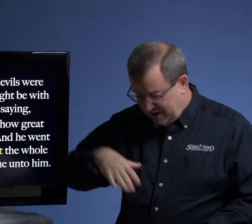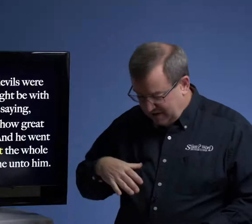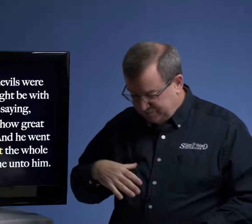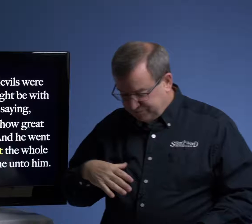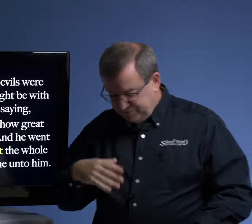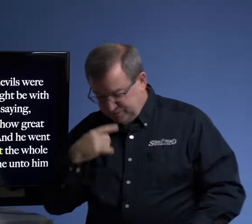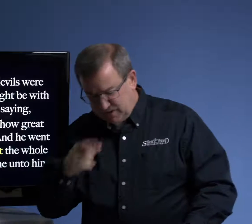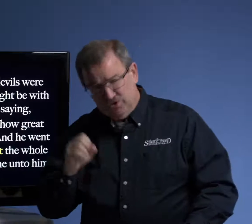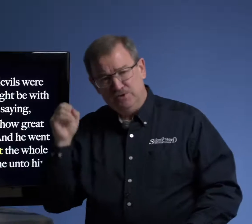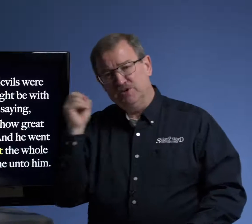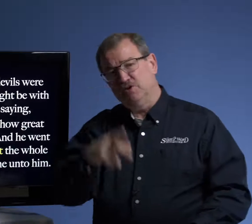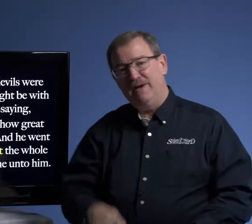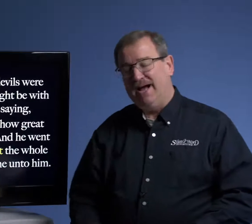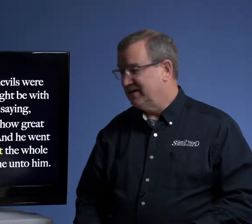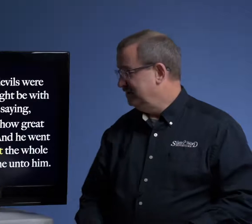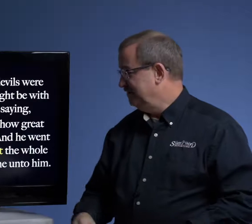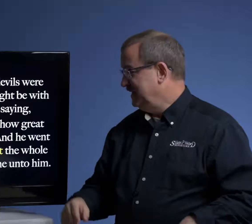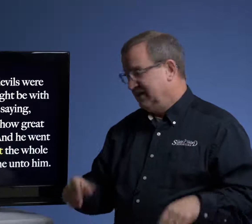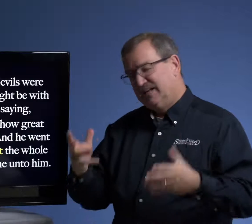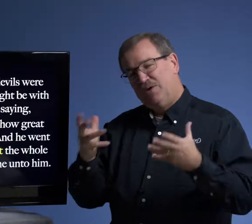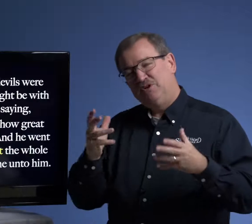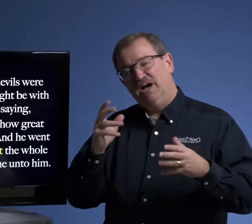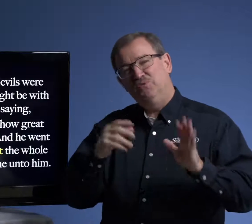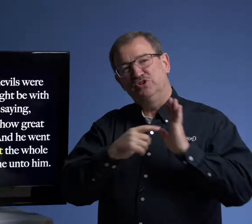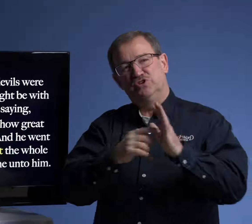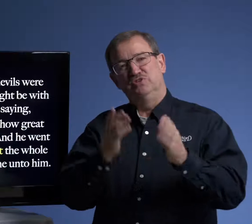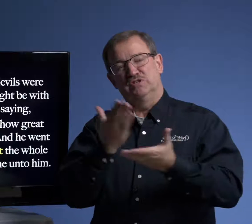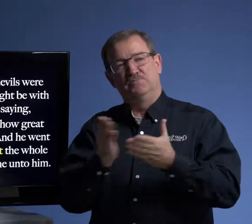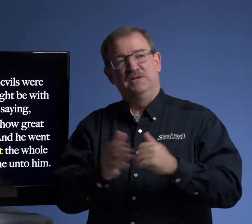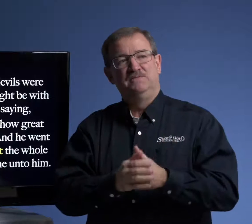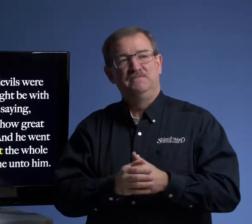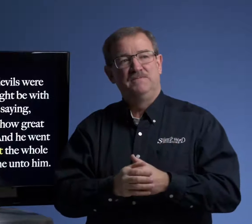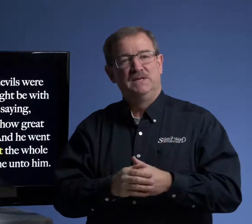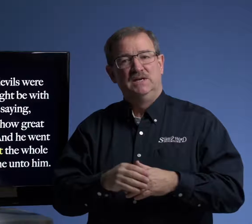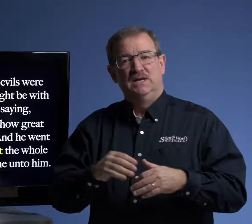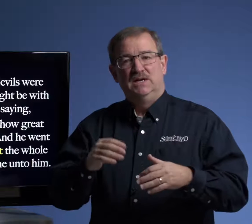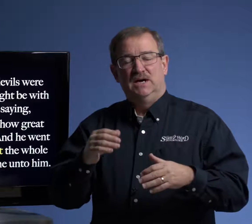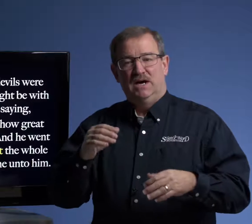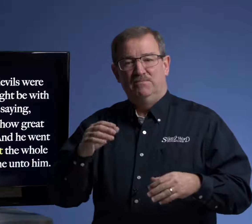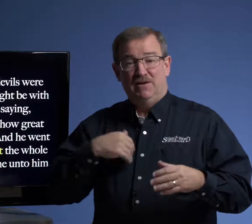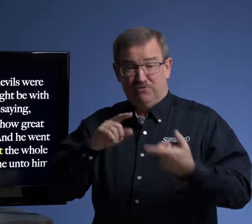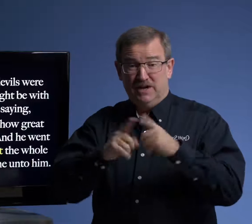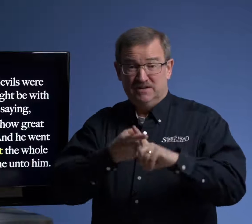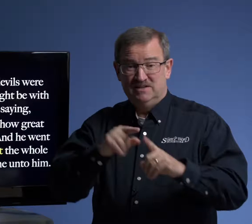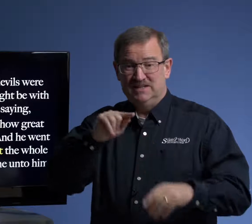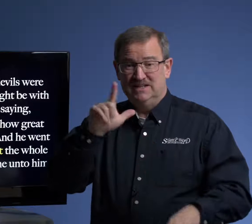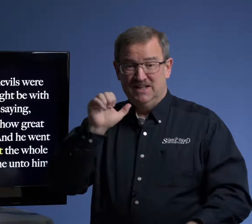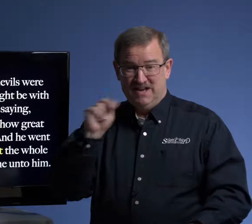man told him to go back. I want to show you something. My friend, Glenn,